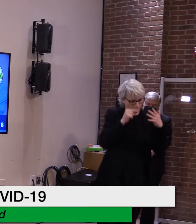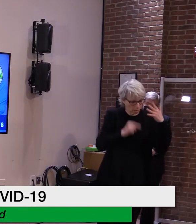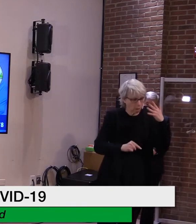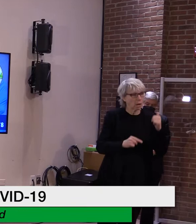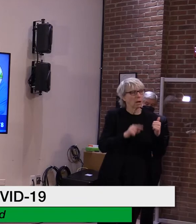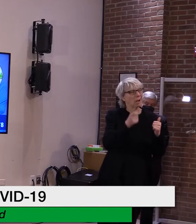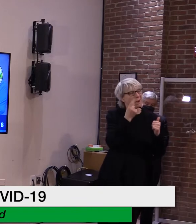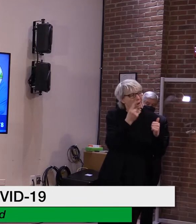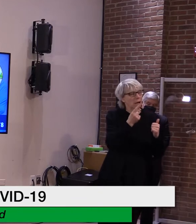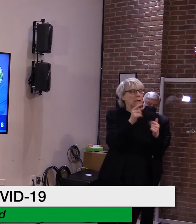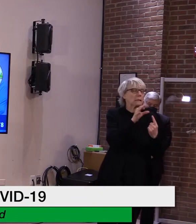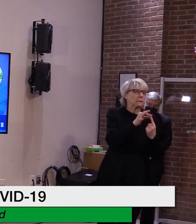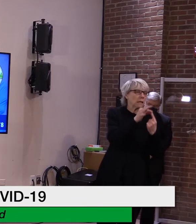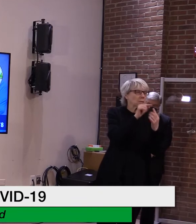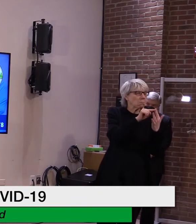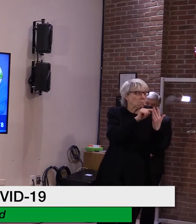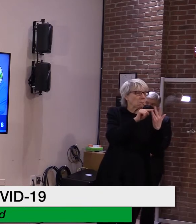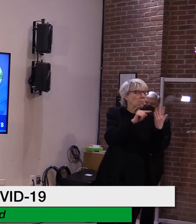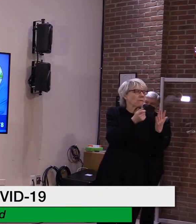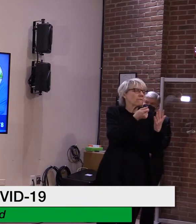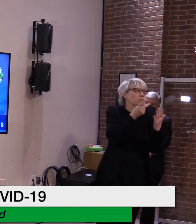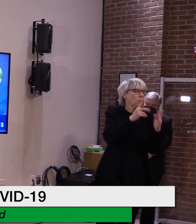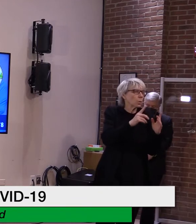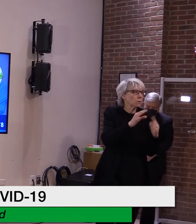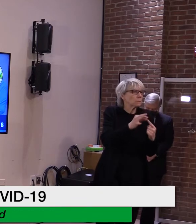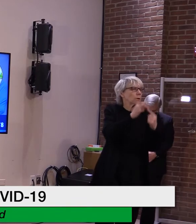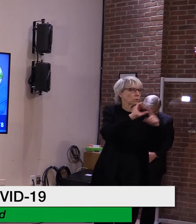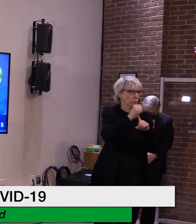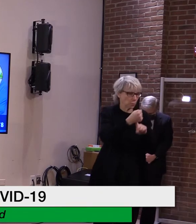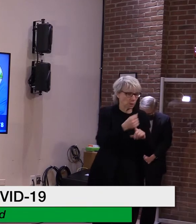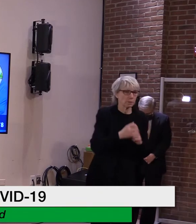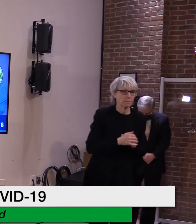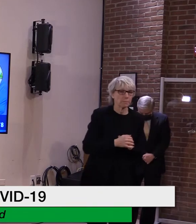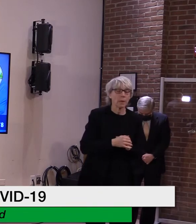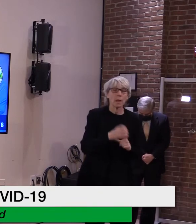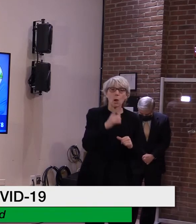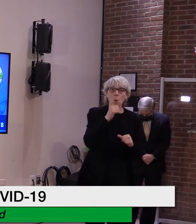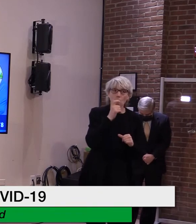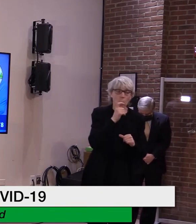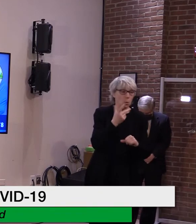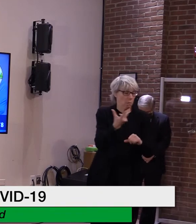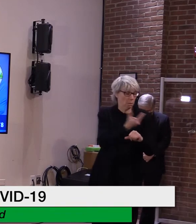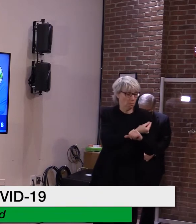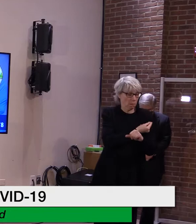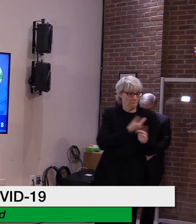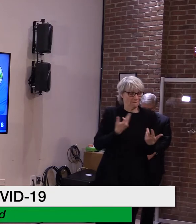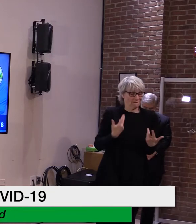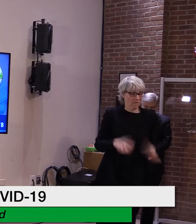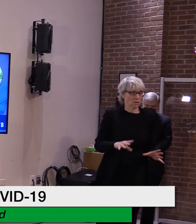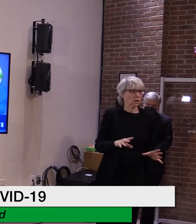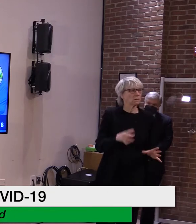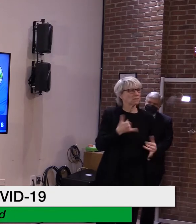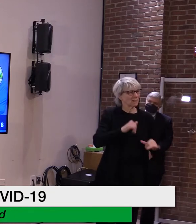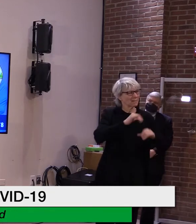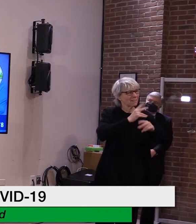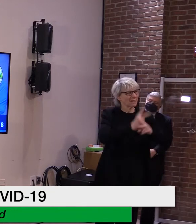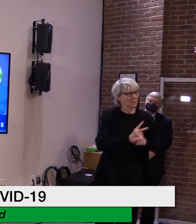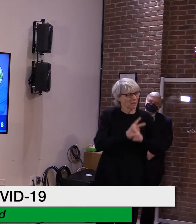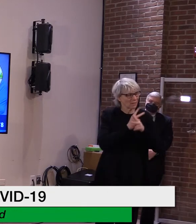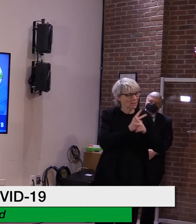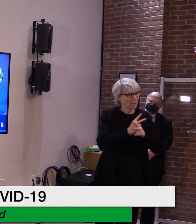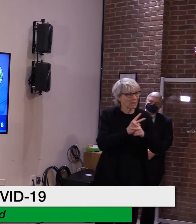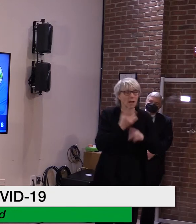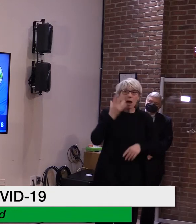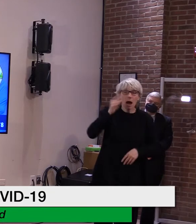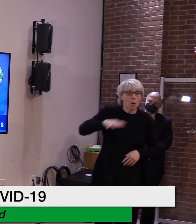But vaccinated people should still take steps to protect yourself and others in many situations, like wearing a mask,